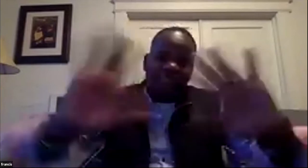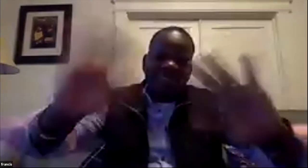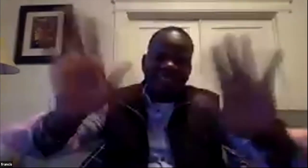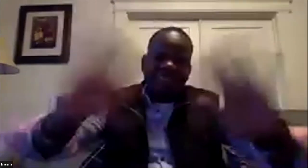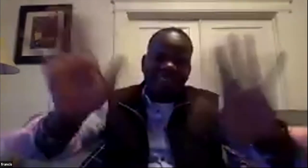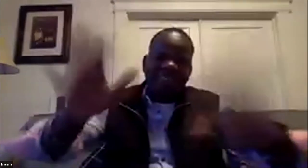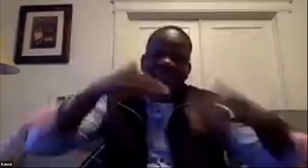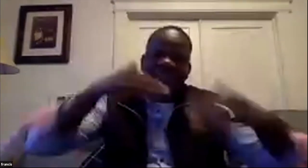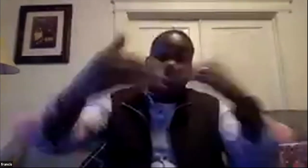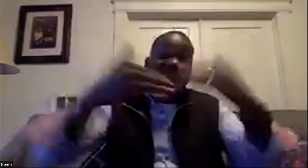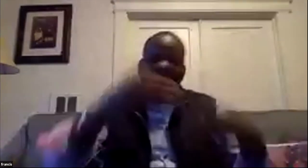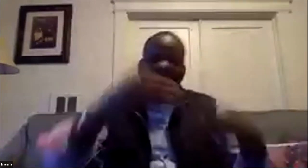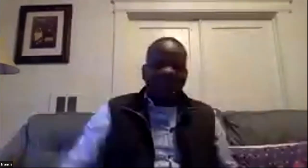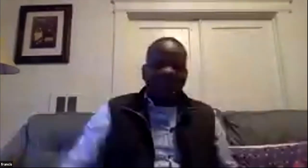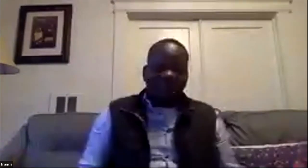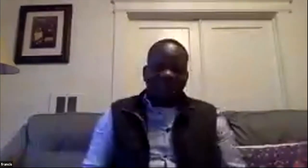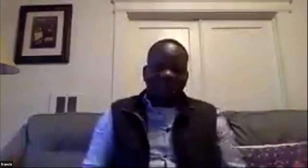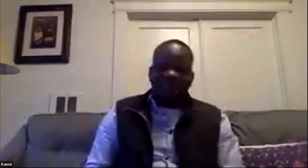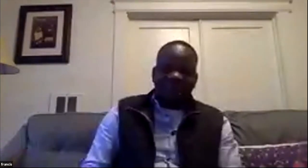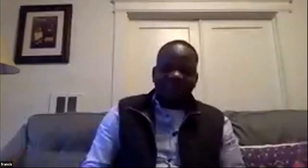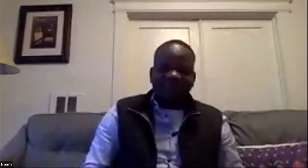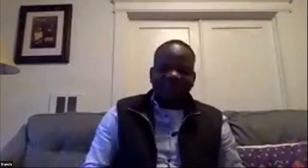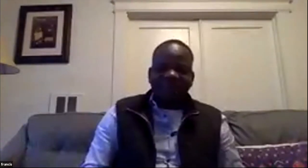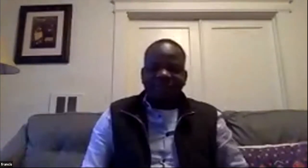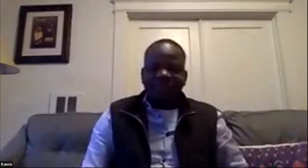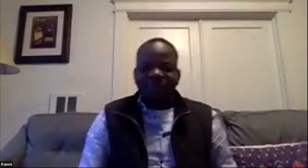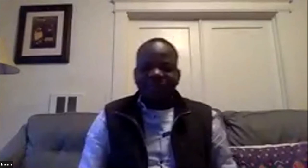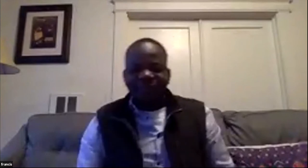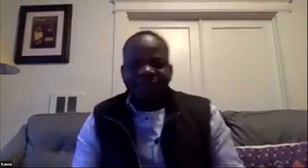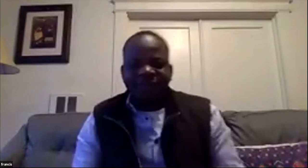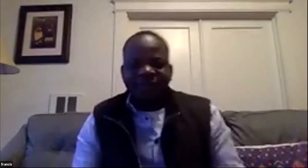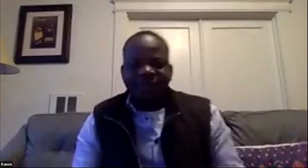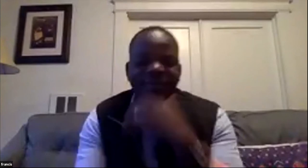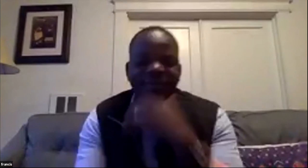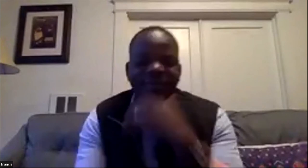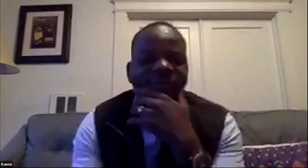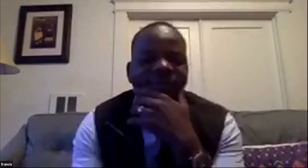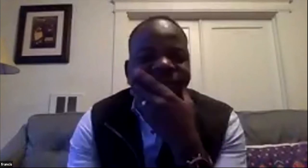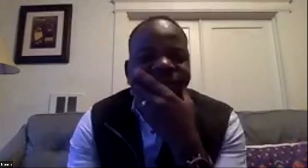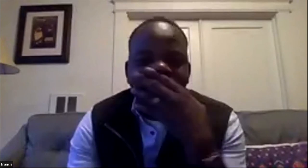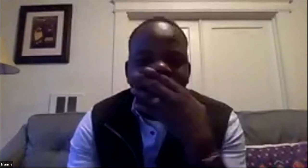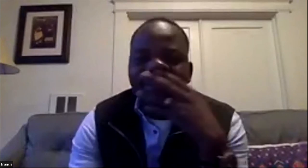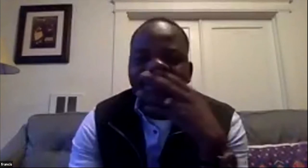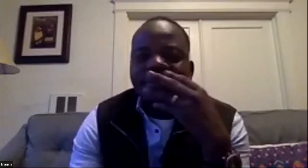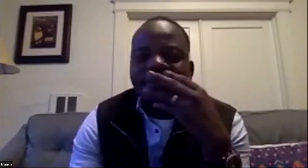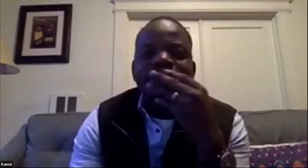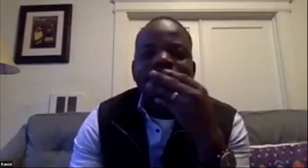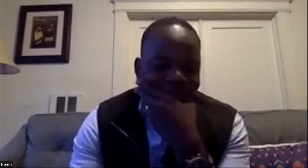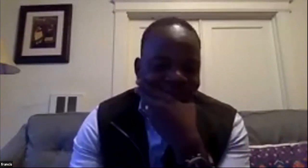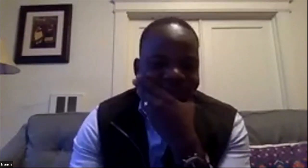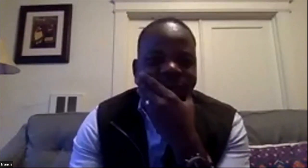continue ricardo we're just saying goodbye to felicia okay thank you i'll see felicia okay so